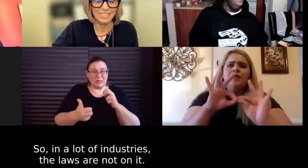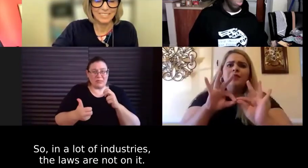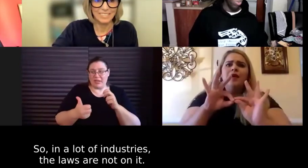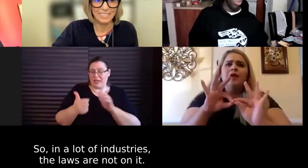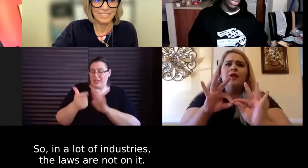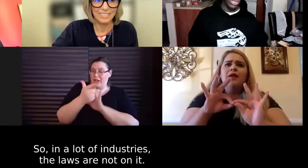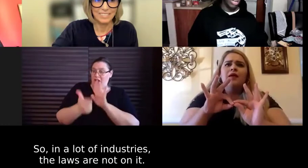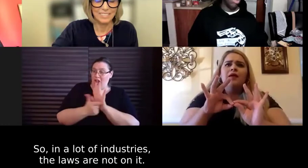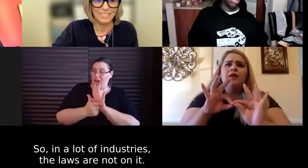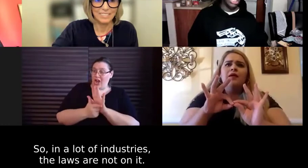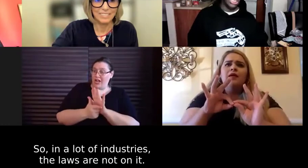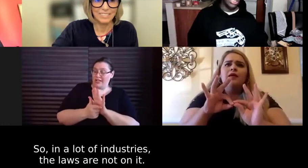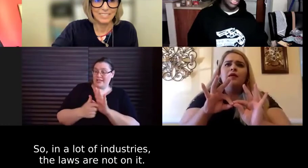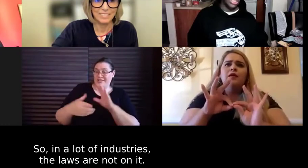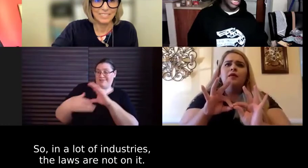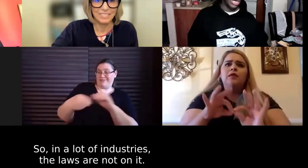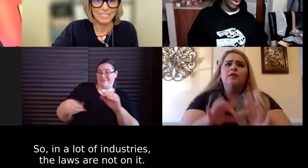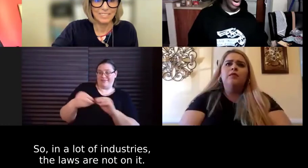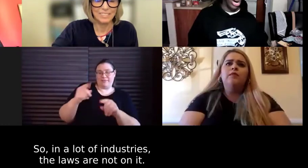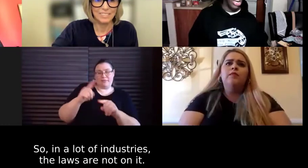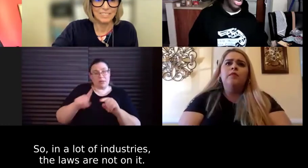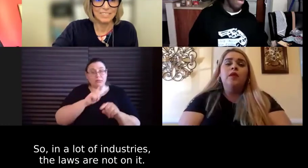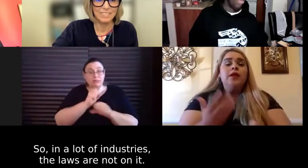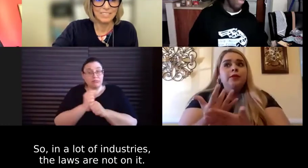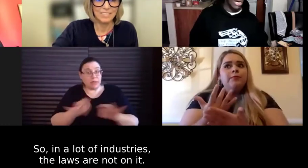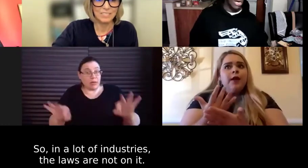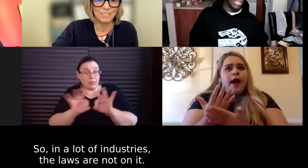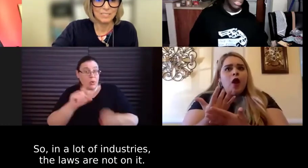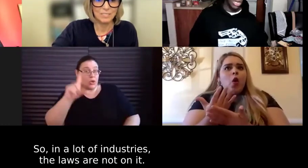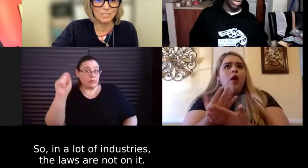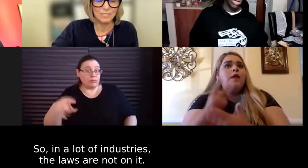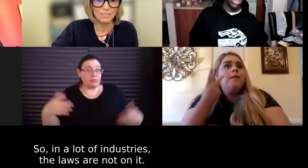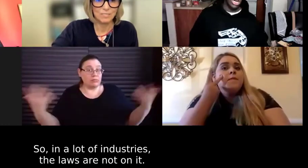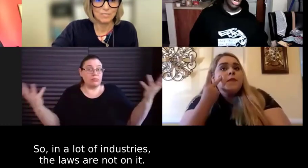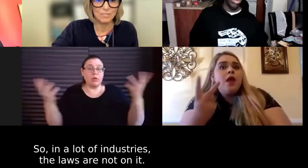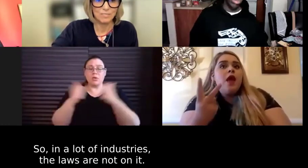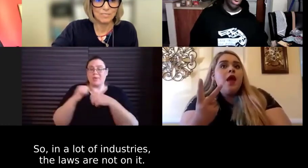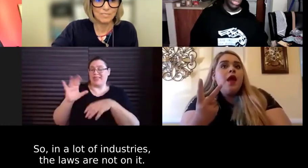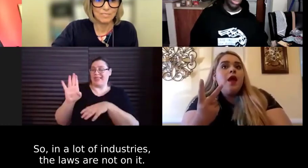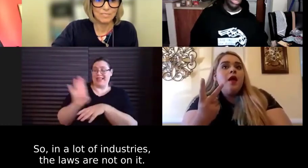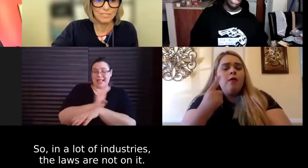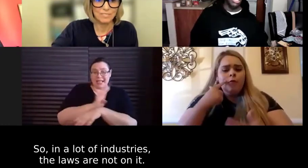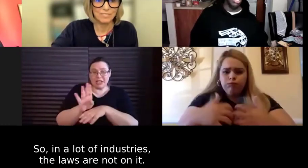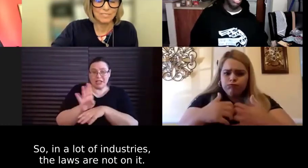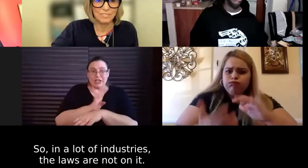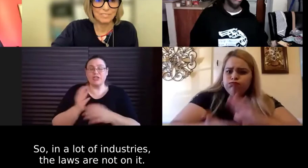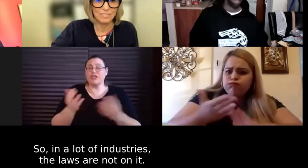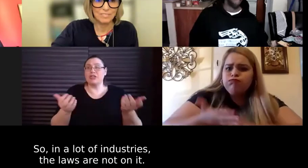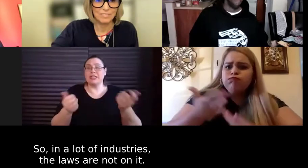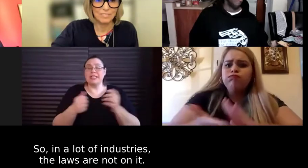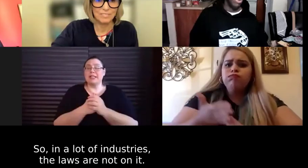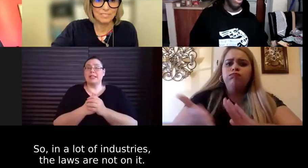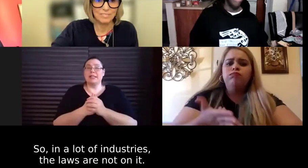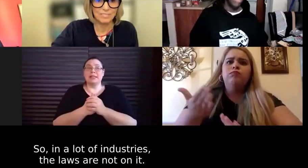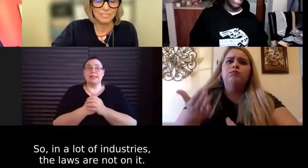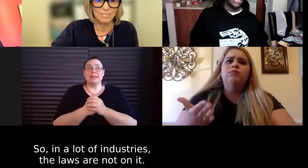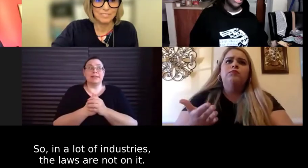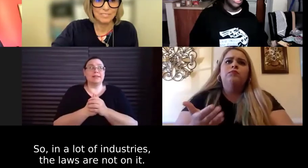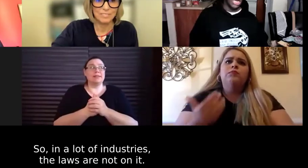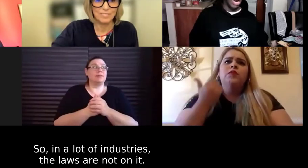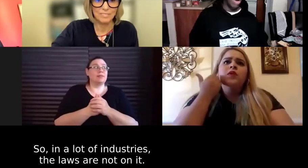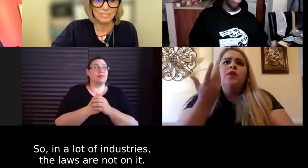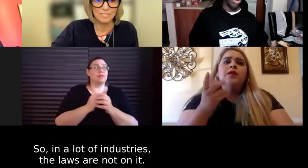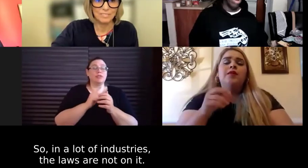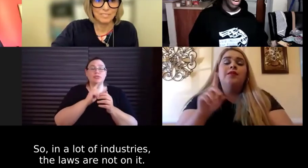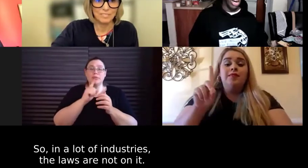you know, the sport training and the music industry can go on because our laws are not enforced. We need to really give us